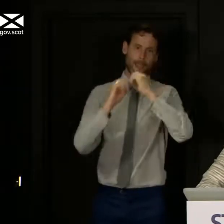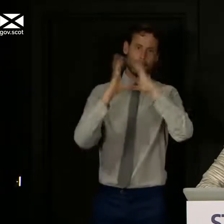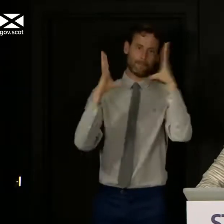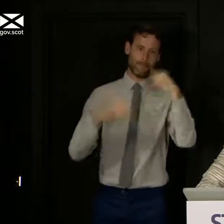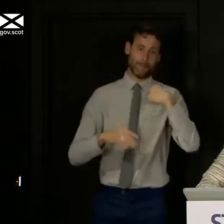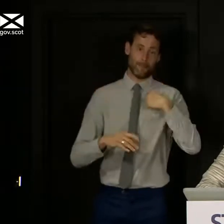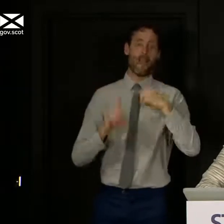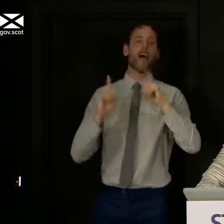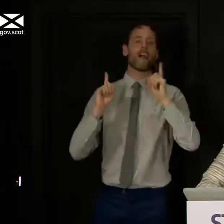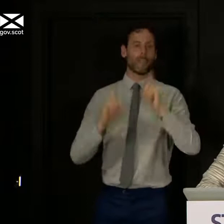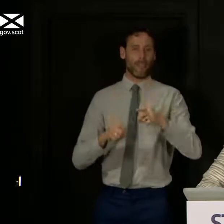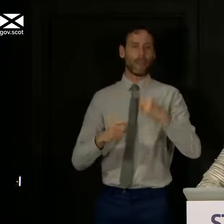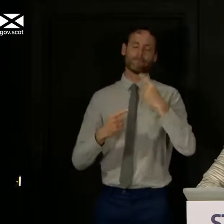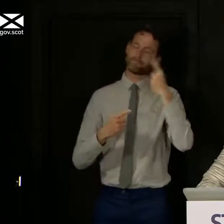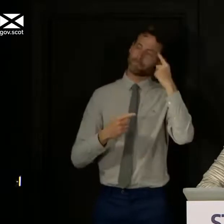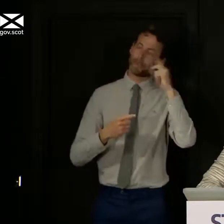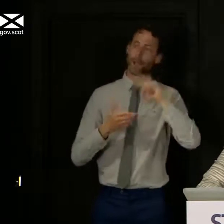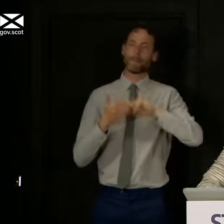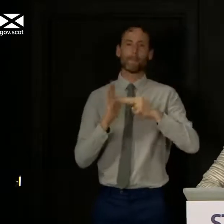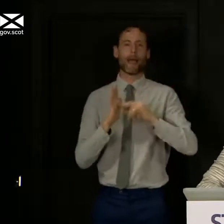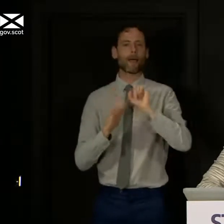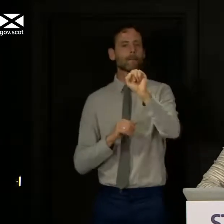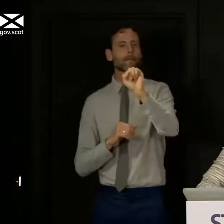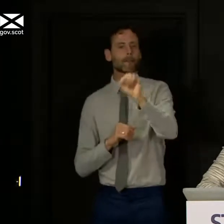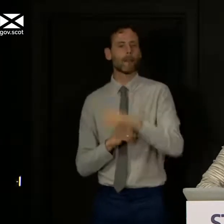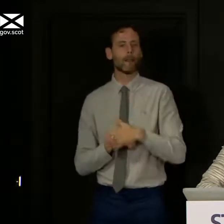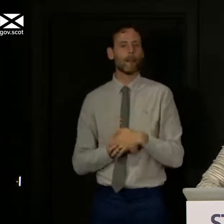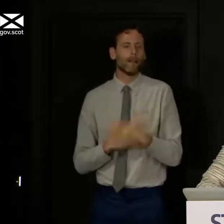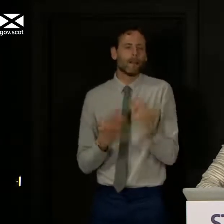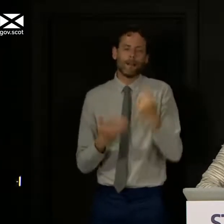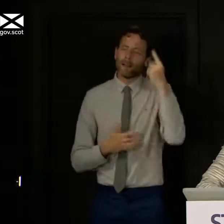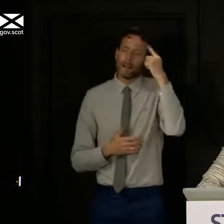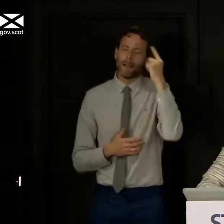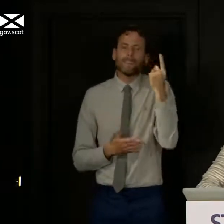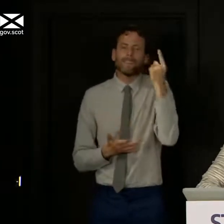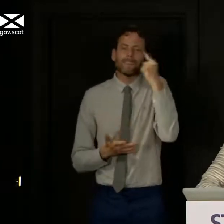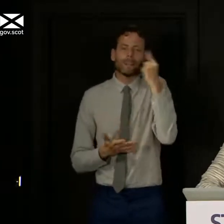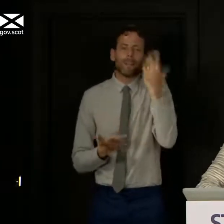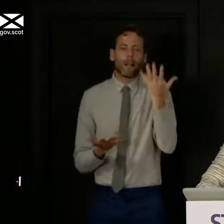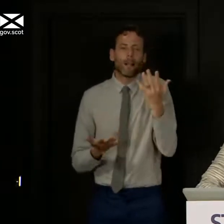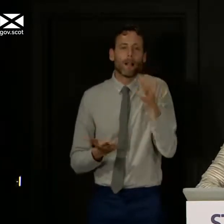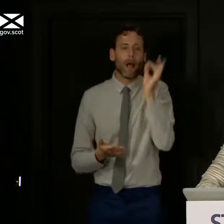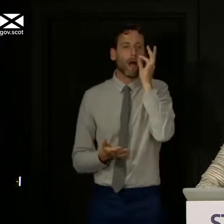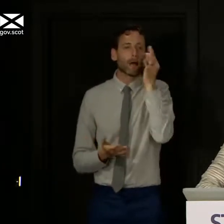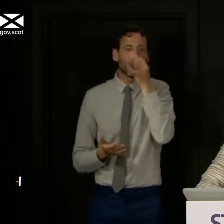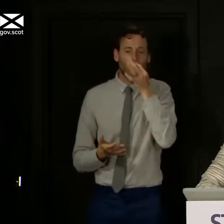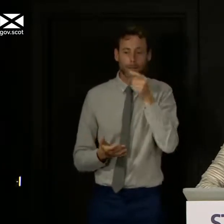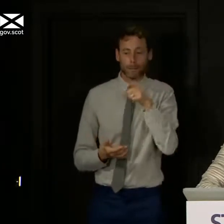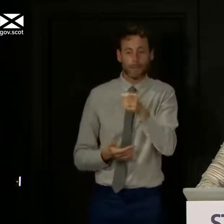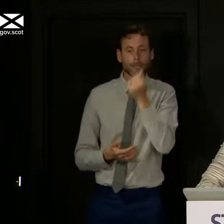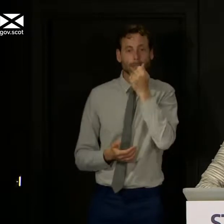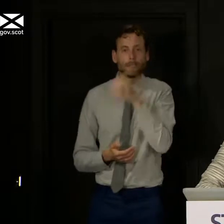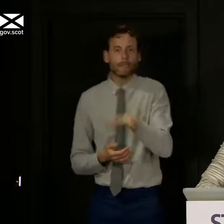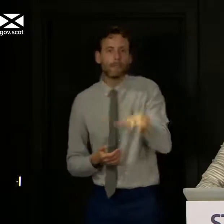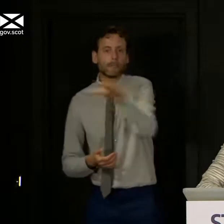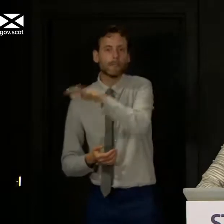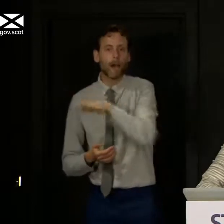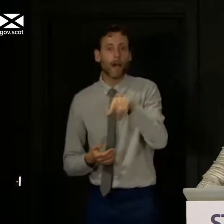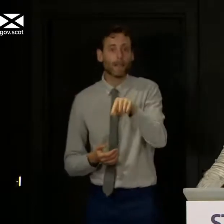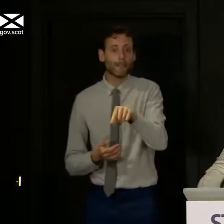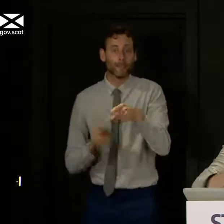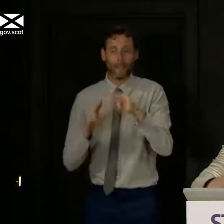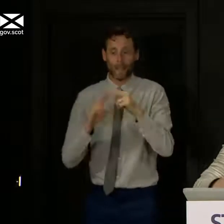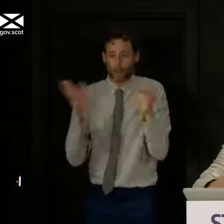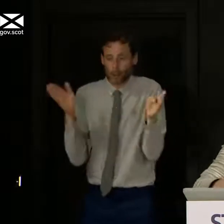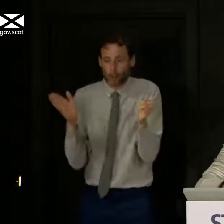meet up with people at the weekend and do sensible things. know, the size of a garden is going to obviously have an impact on how many